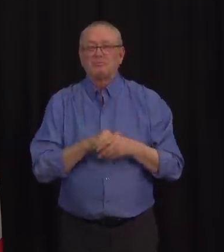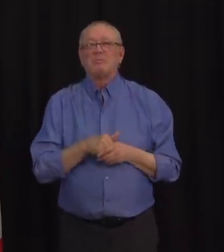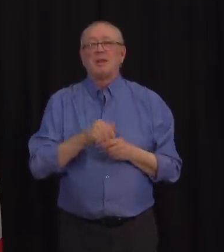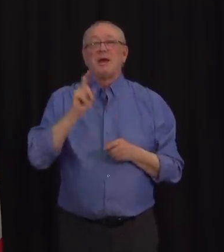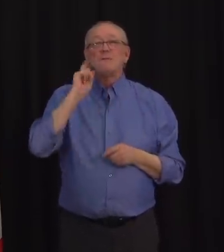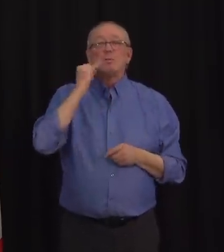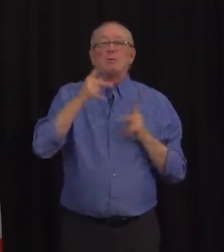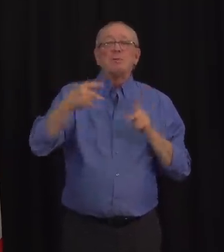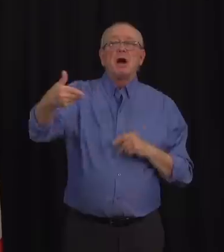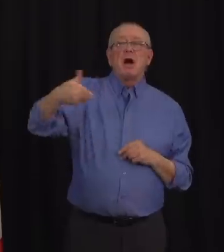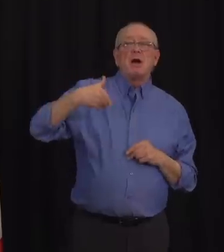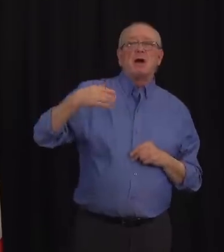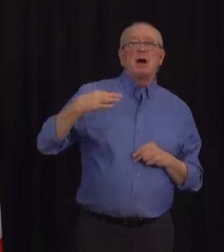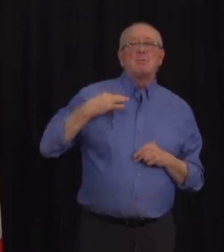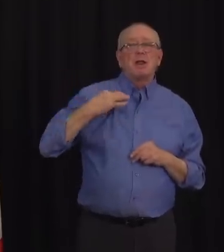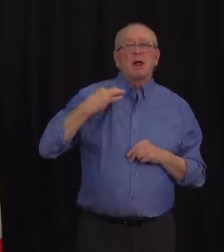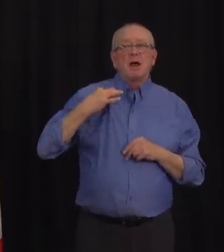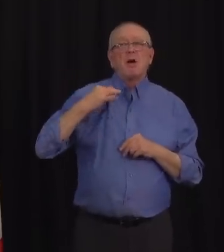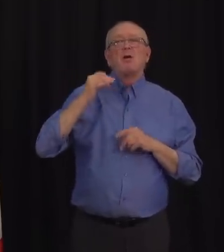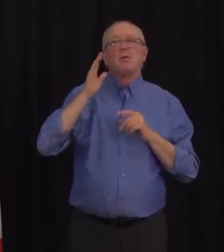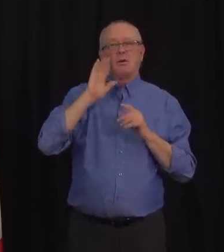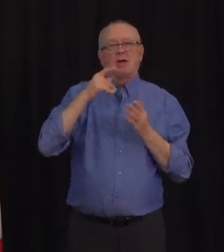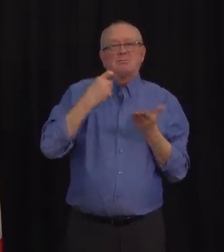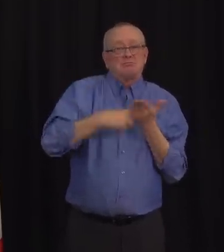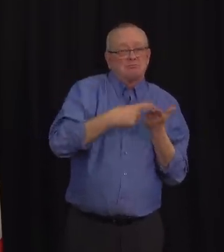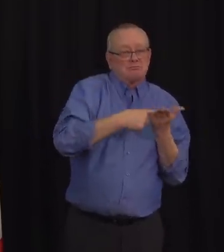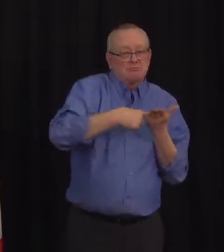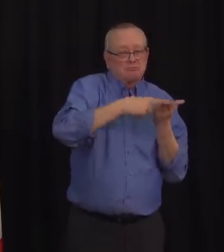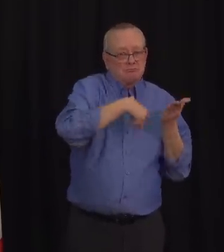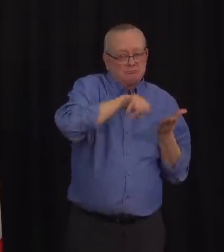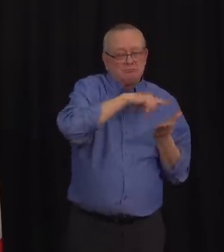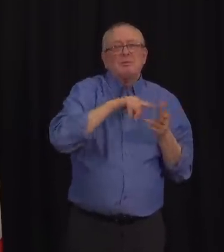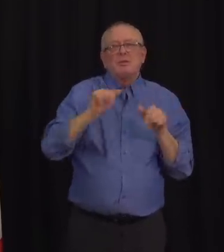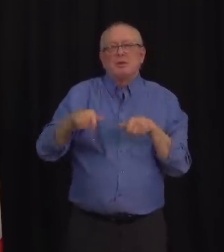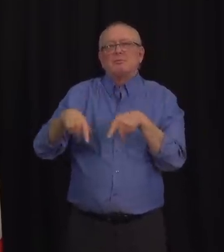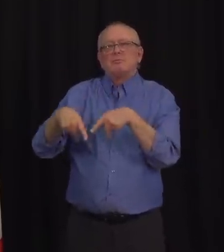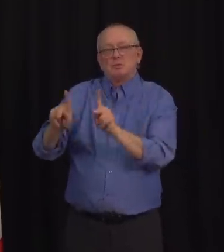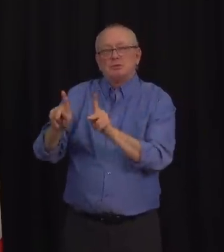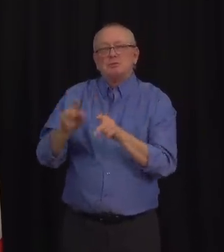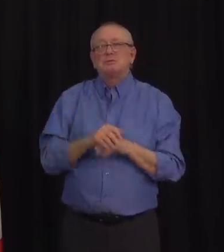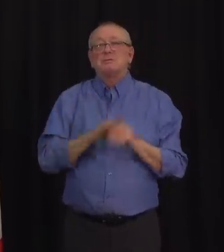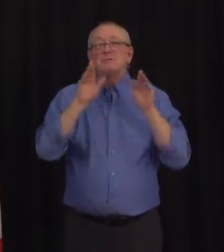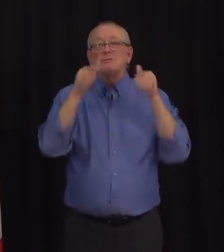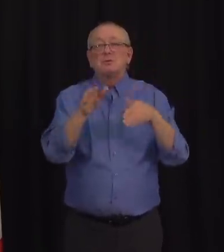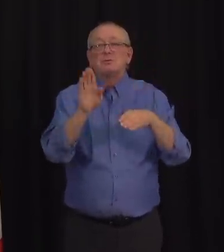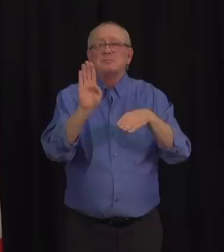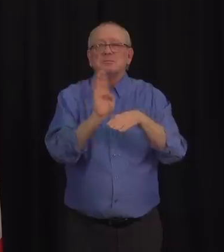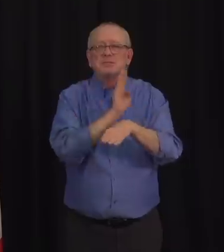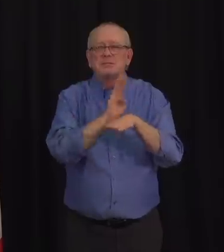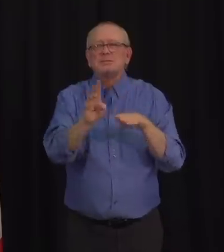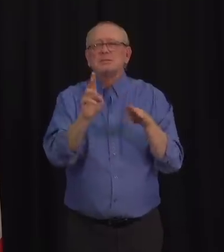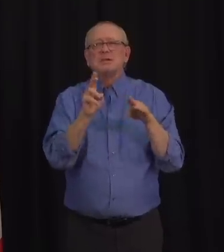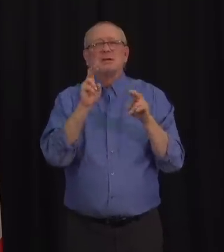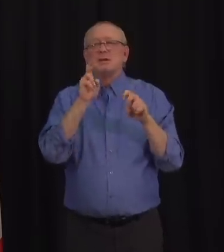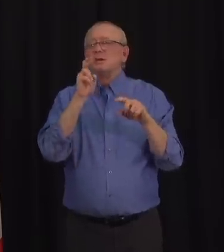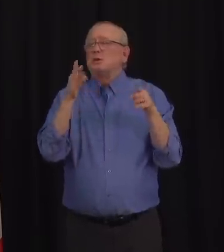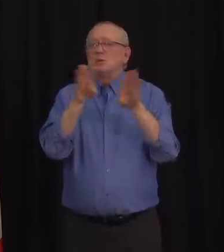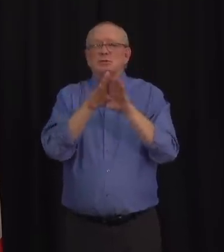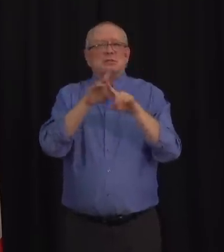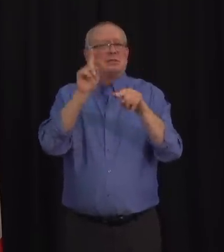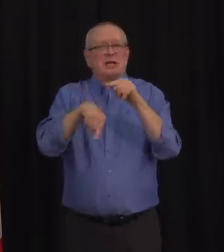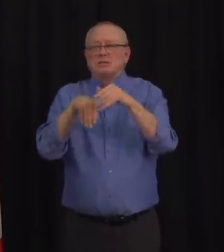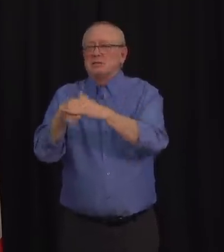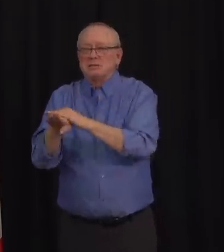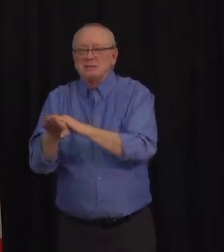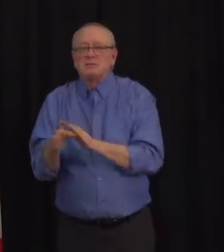Dr. Hinshaw. So those are the restrictions for the businesses which fall into the closed category. Turning to businesses which may